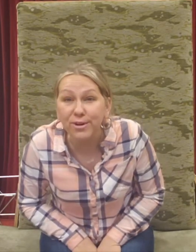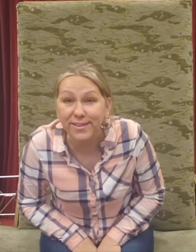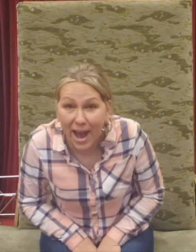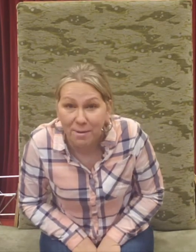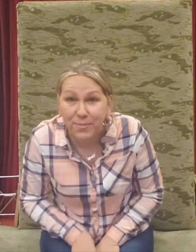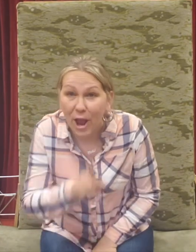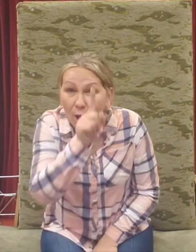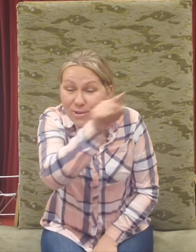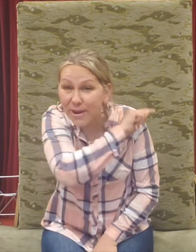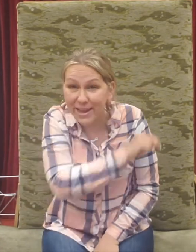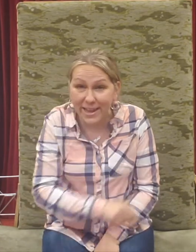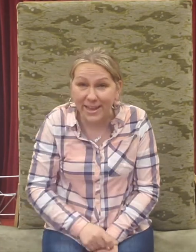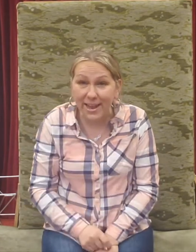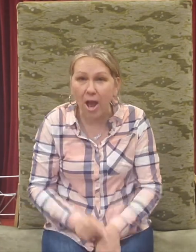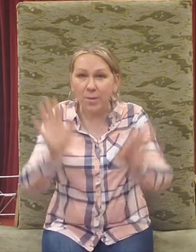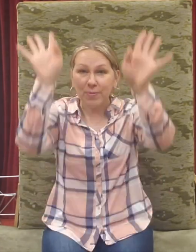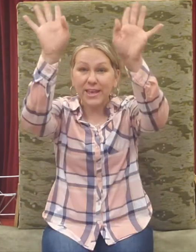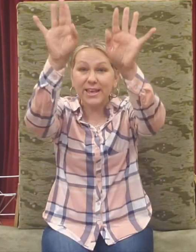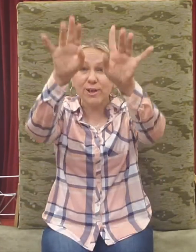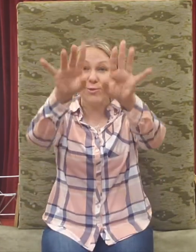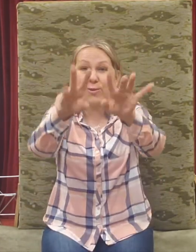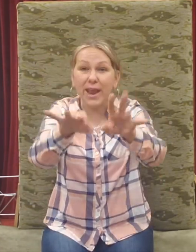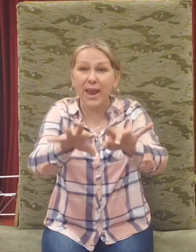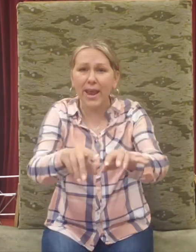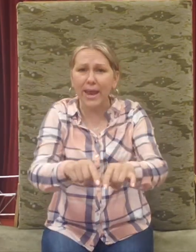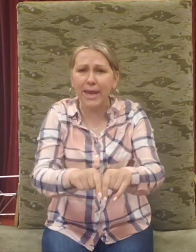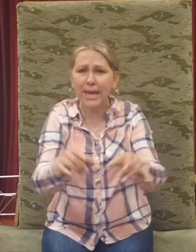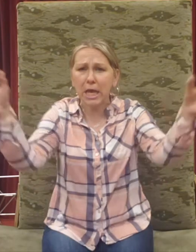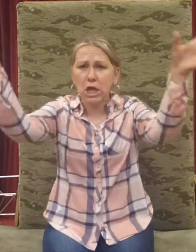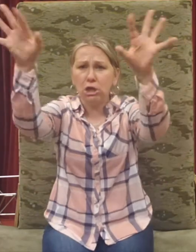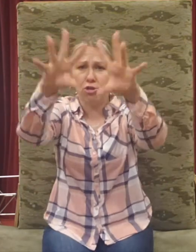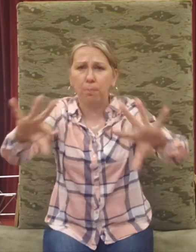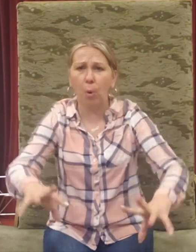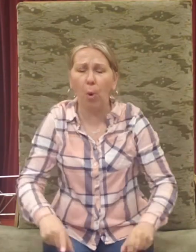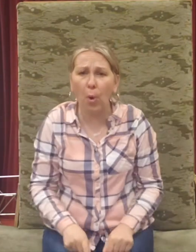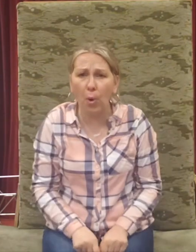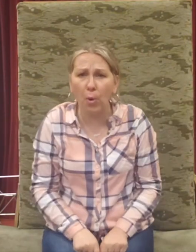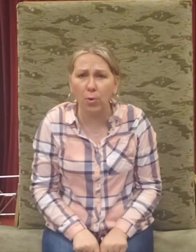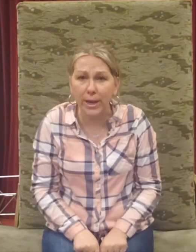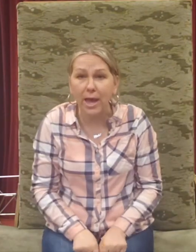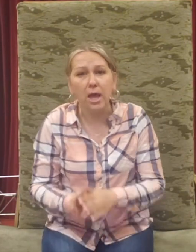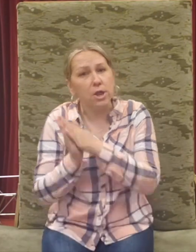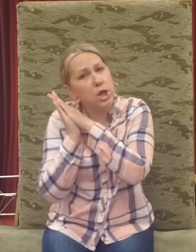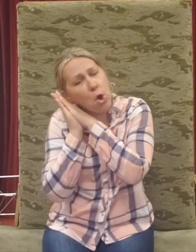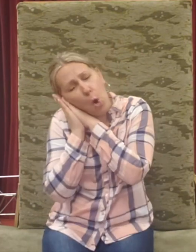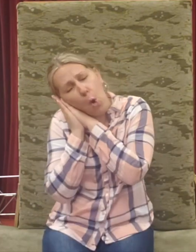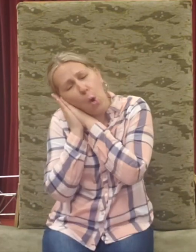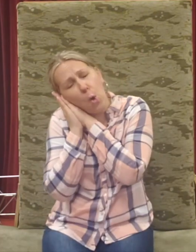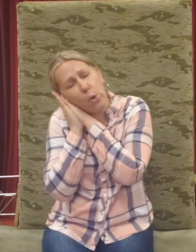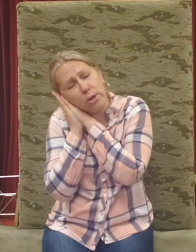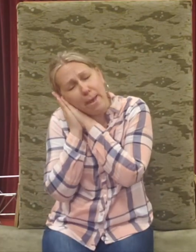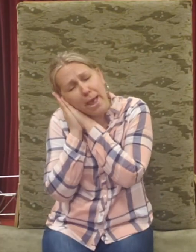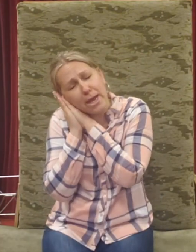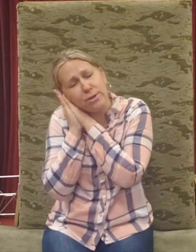time are you ready it's raining it's pouring the old man is